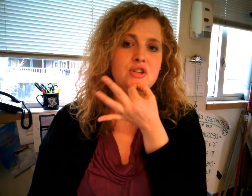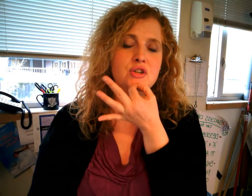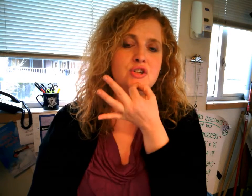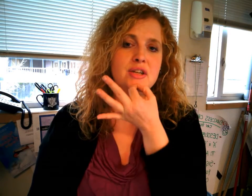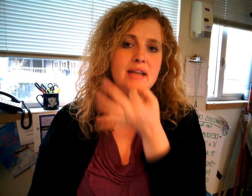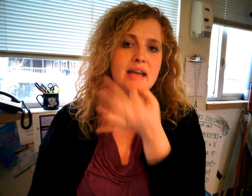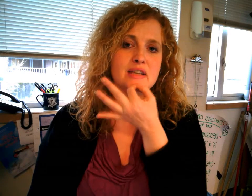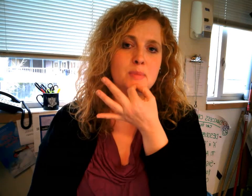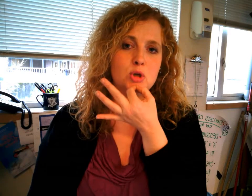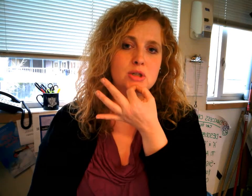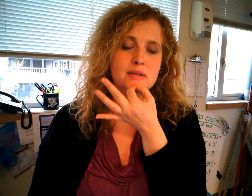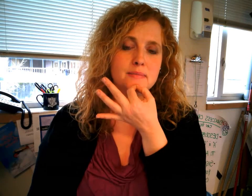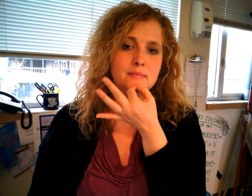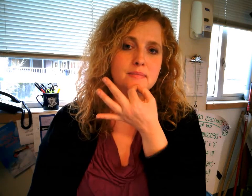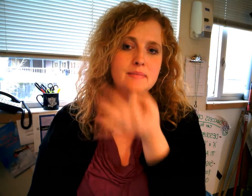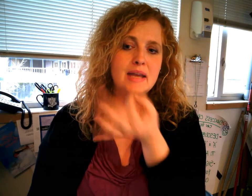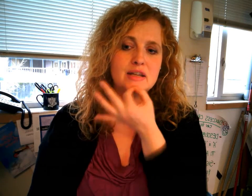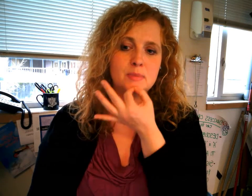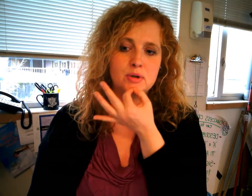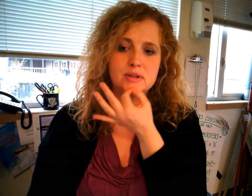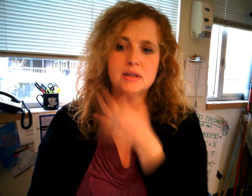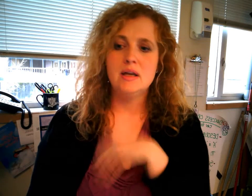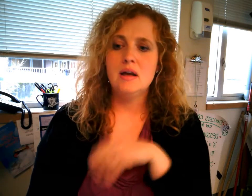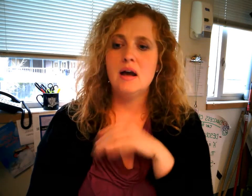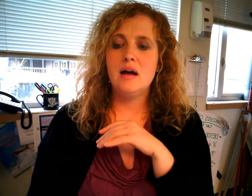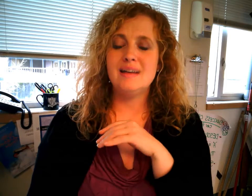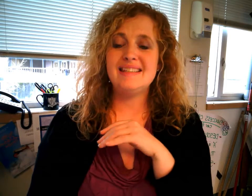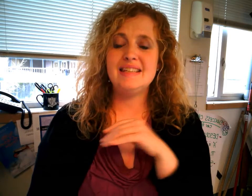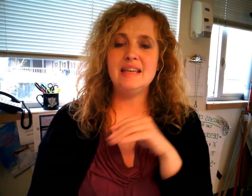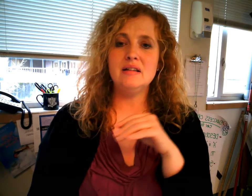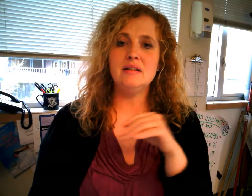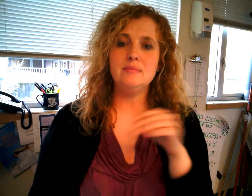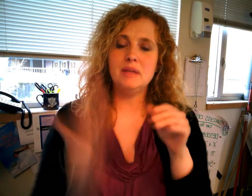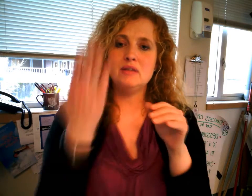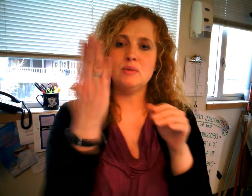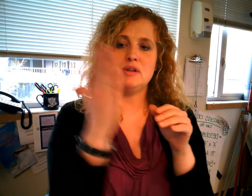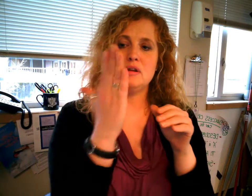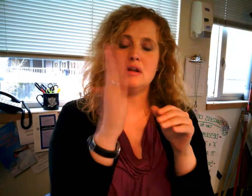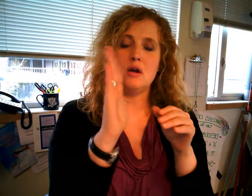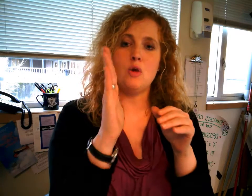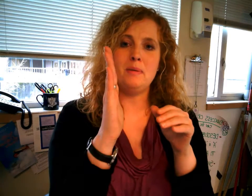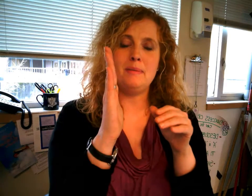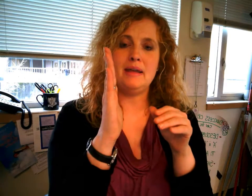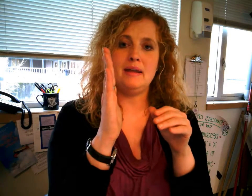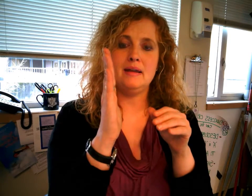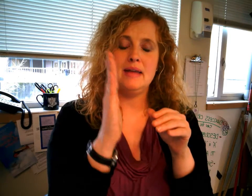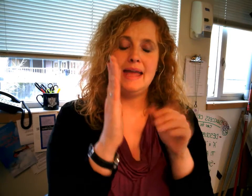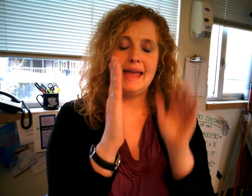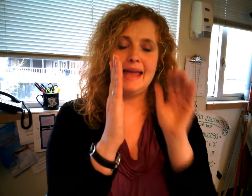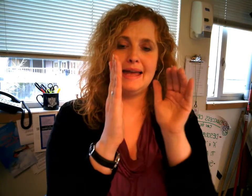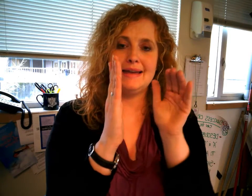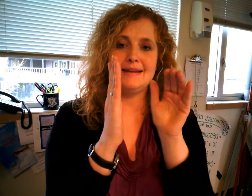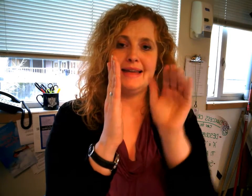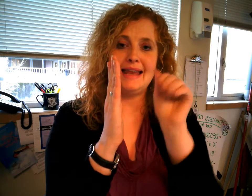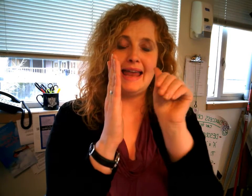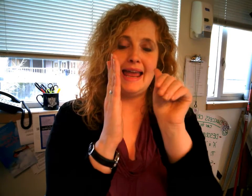your chin expert expert skill is with an open B and an a